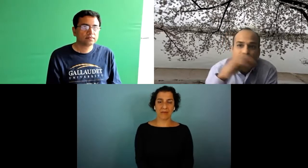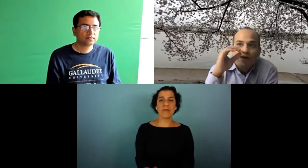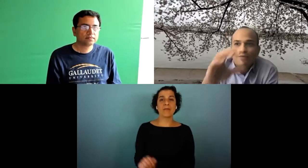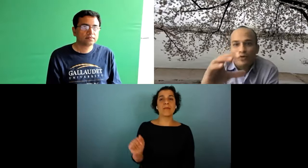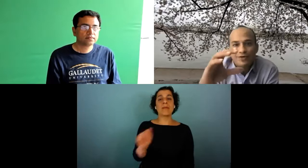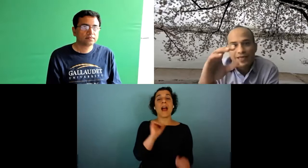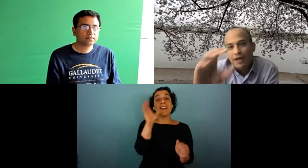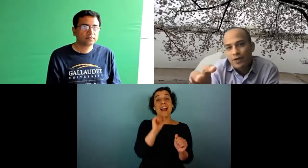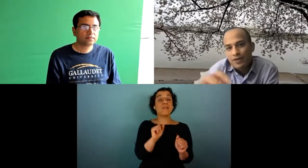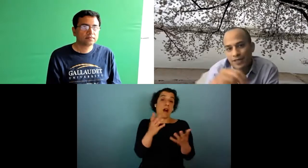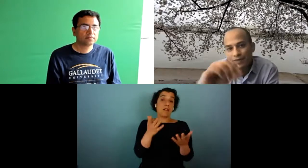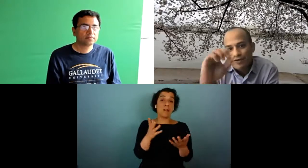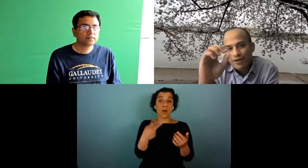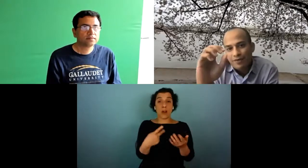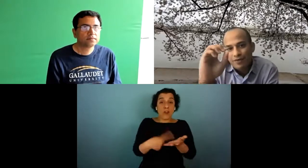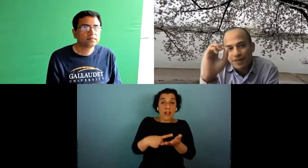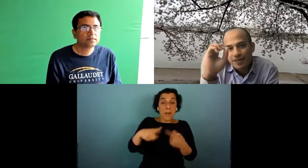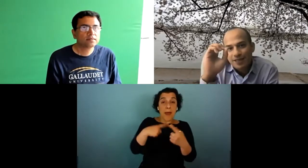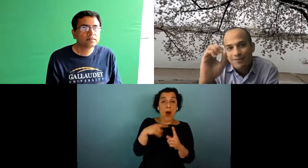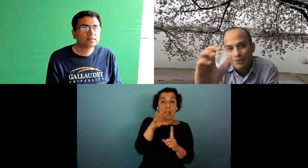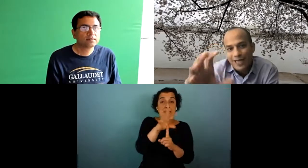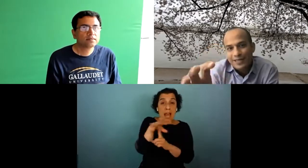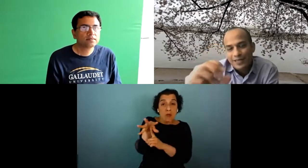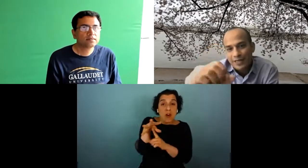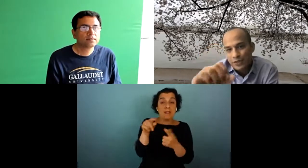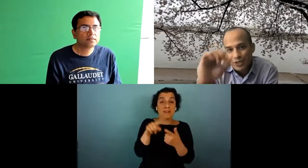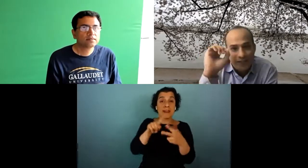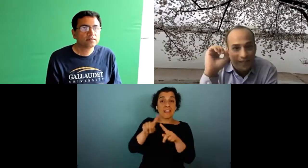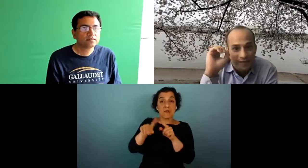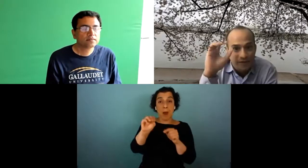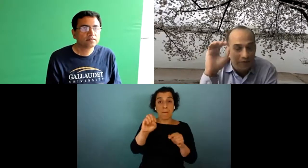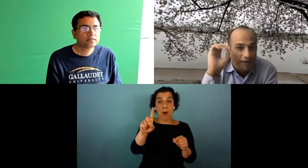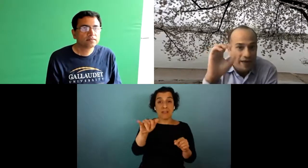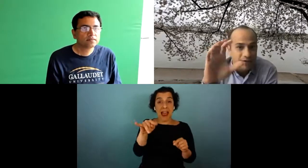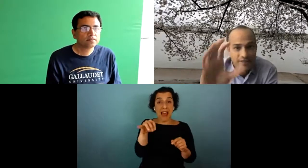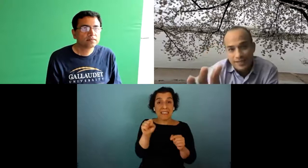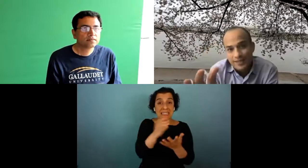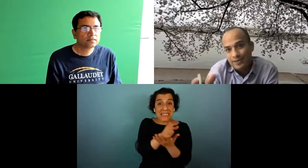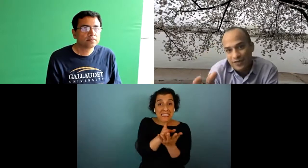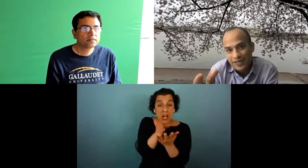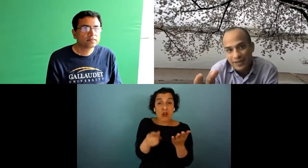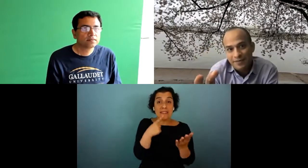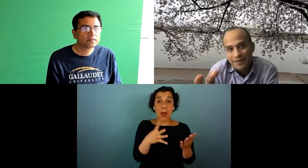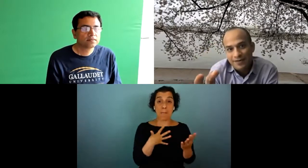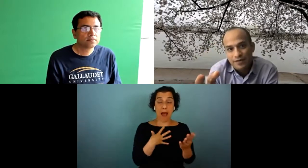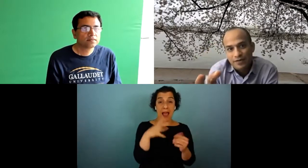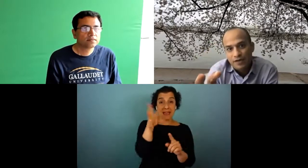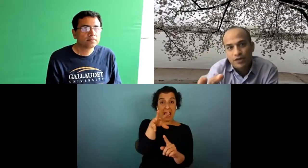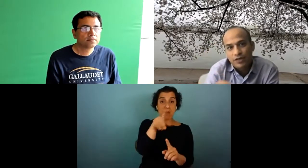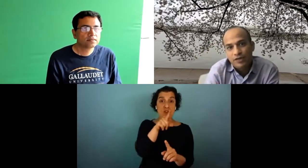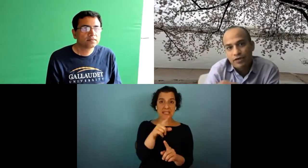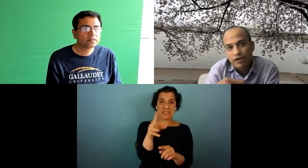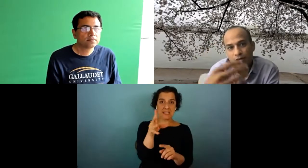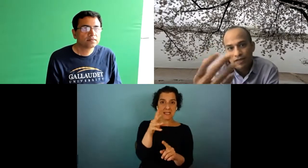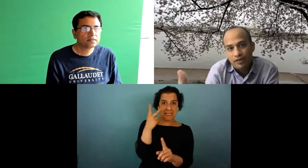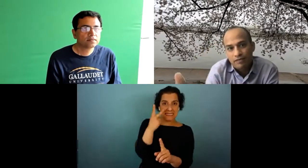since we're talking about cameras and you're talking about these modalities and as you just said you know my camera is seeing somebody are you